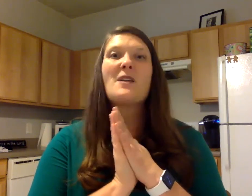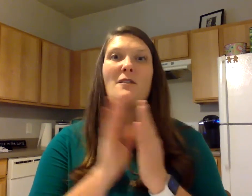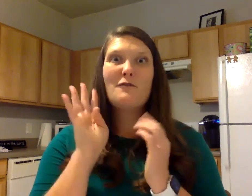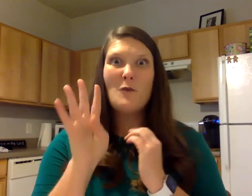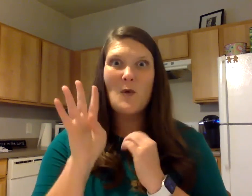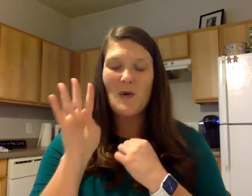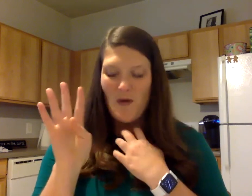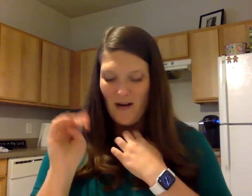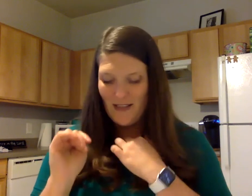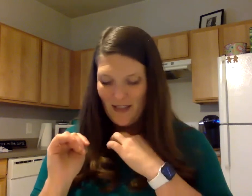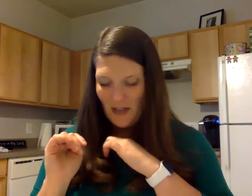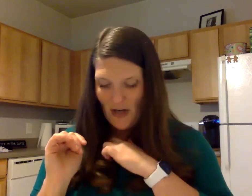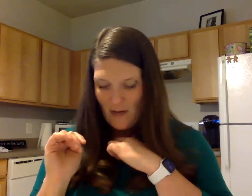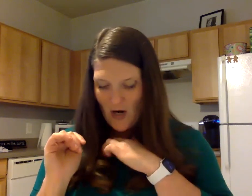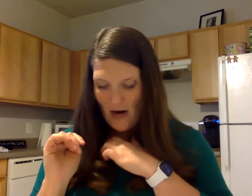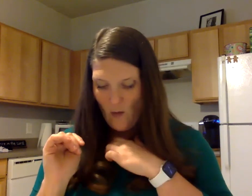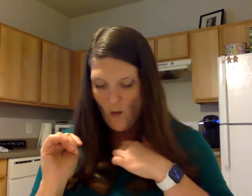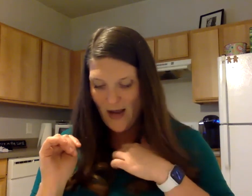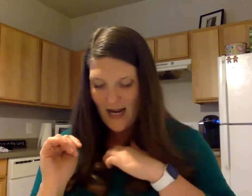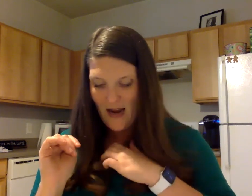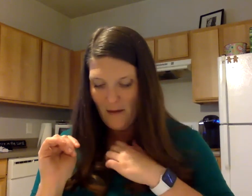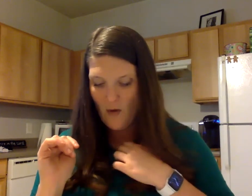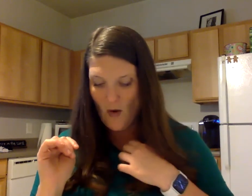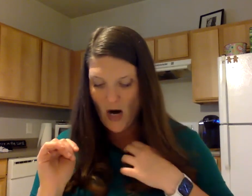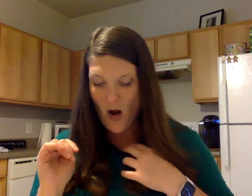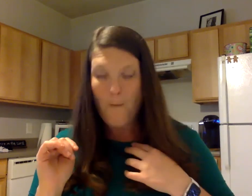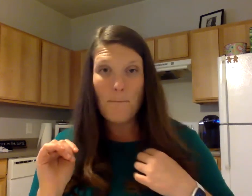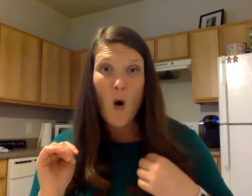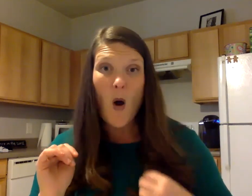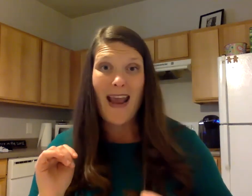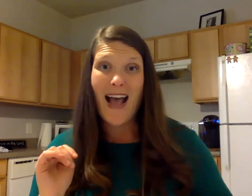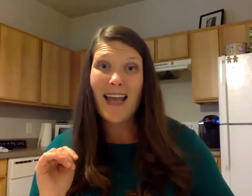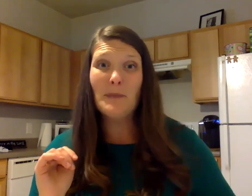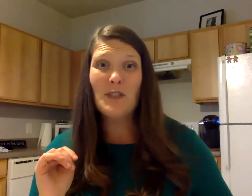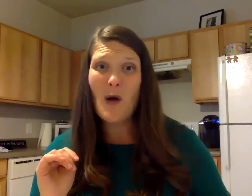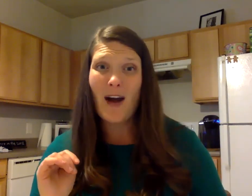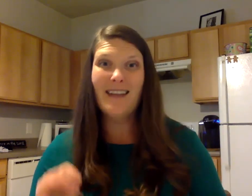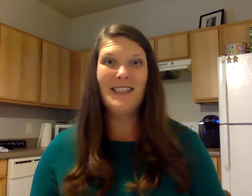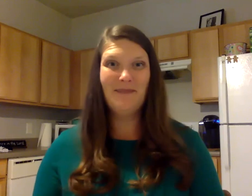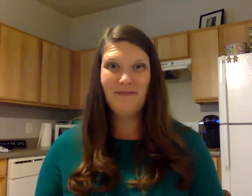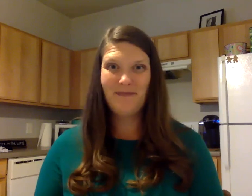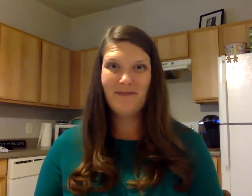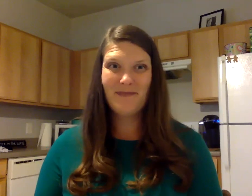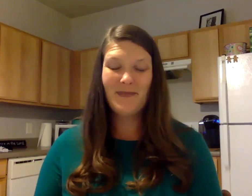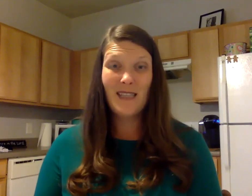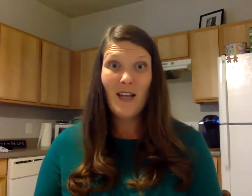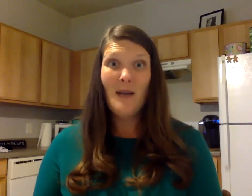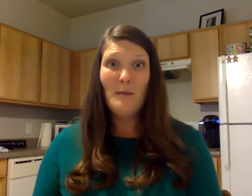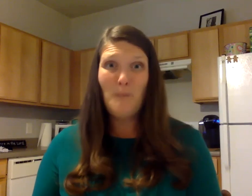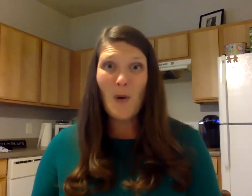Four words. Good job. All right. One more. Boy, I am smart. Boy,